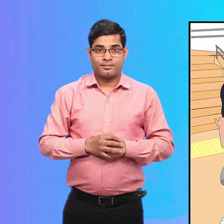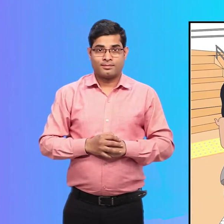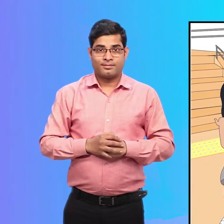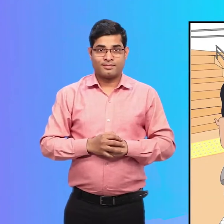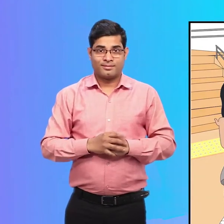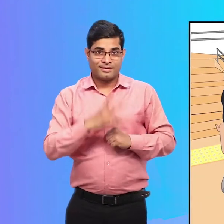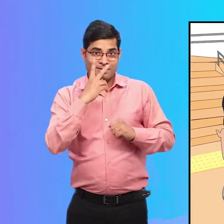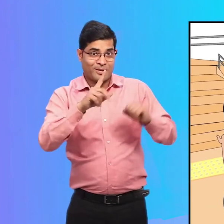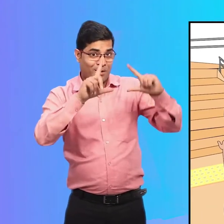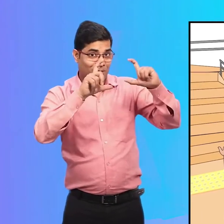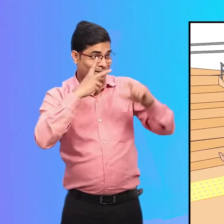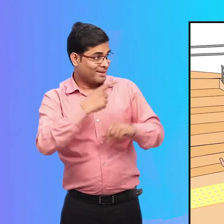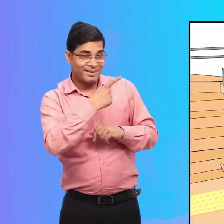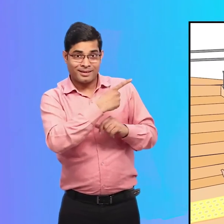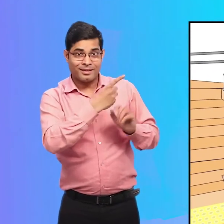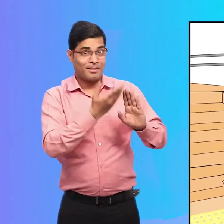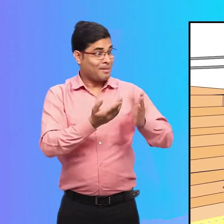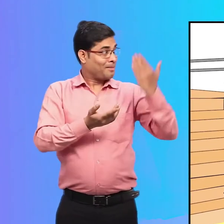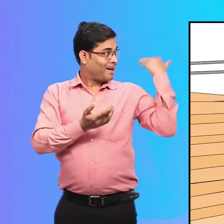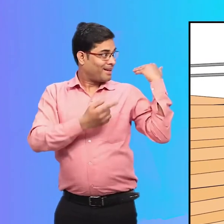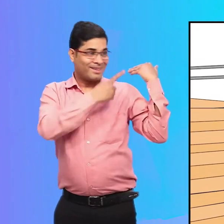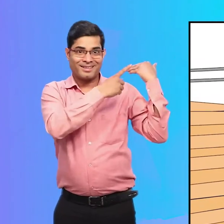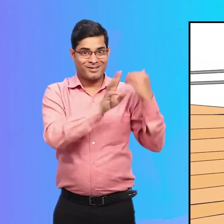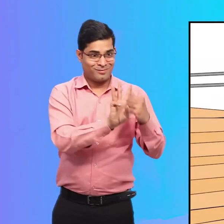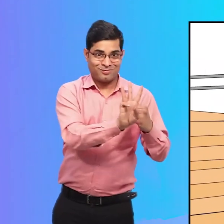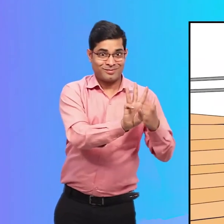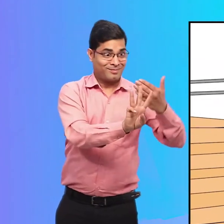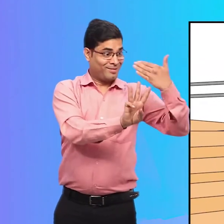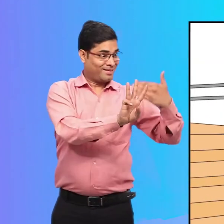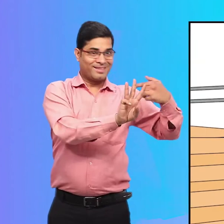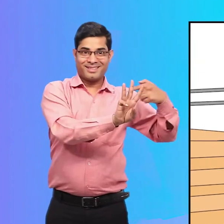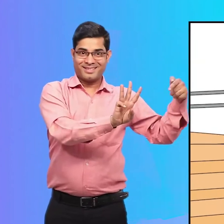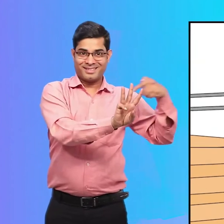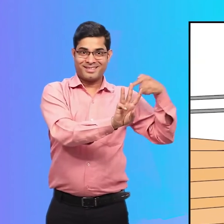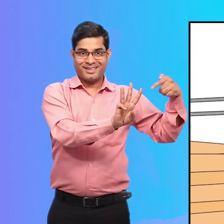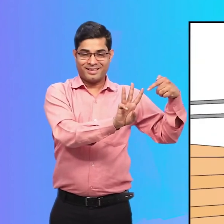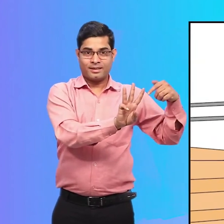In the background, the newly constructed ramps were shiny handrails,